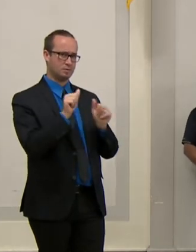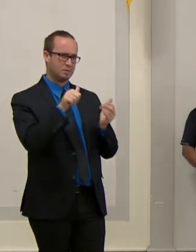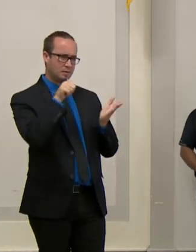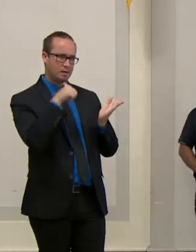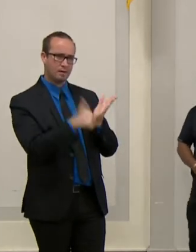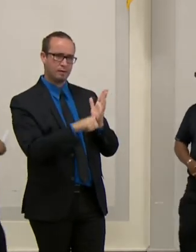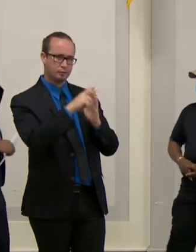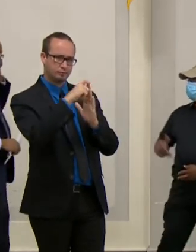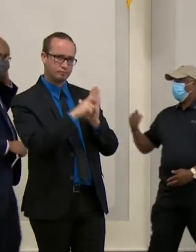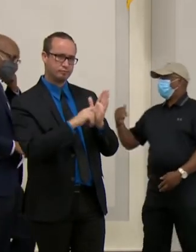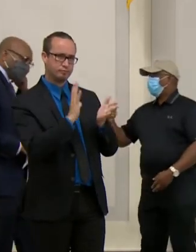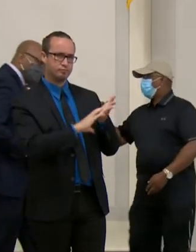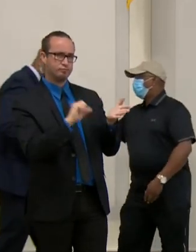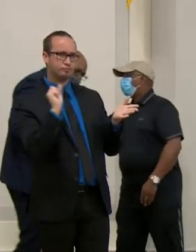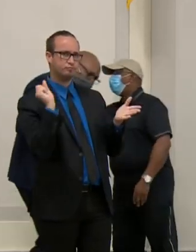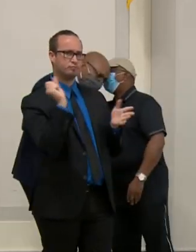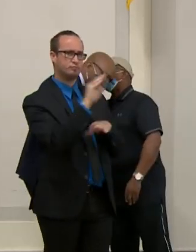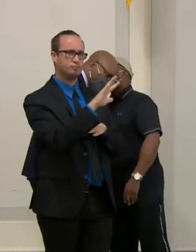I'm sorry, on Friday?